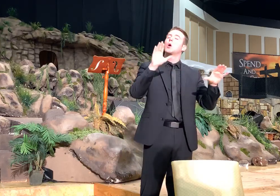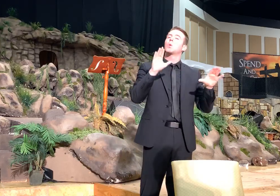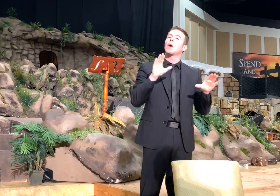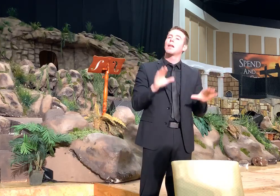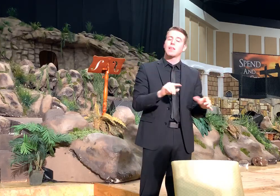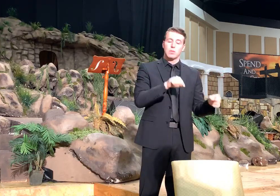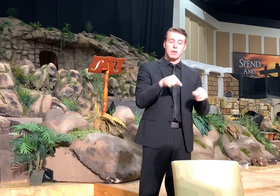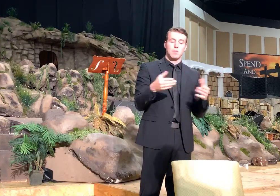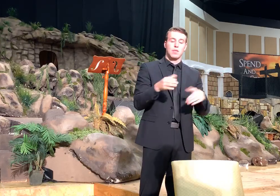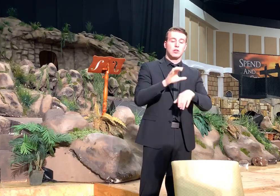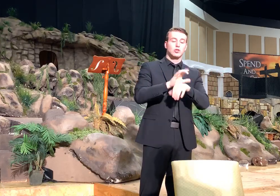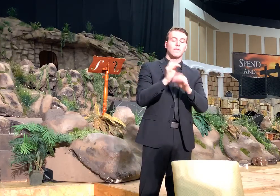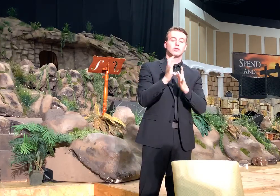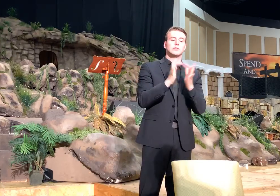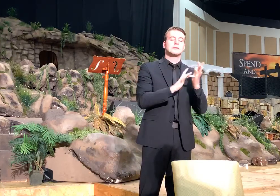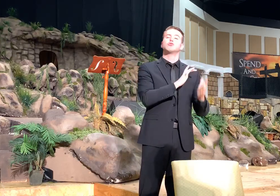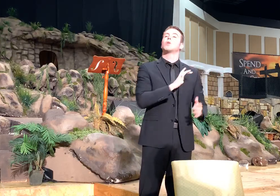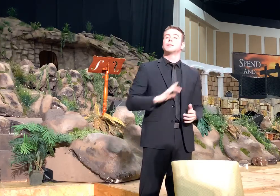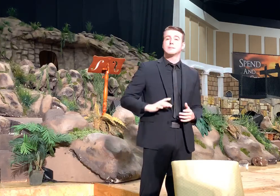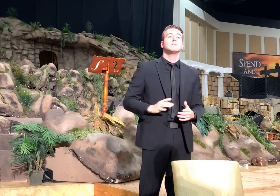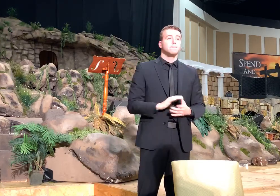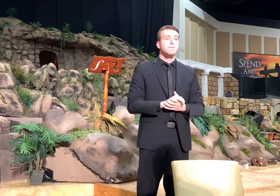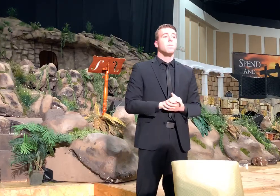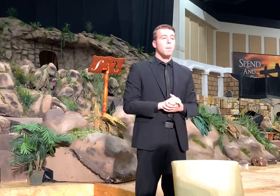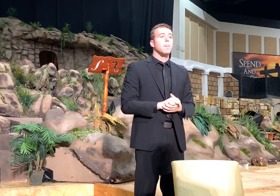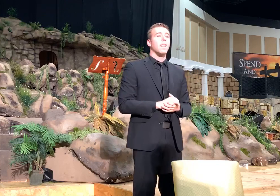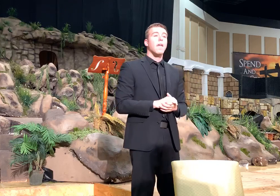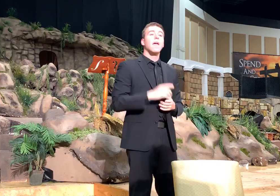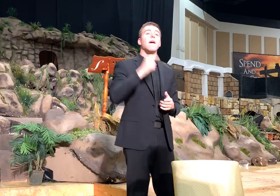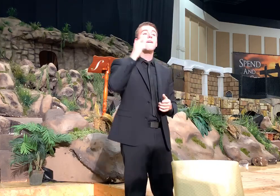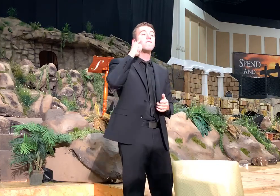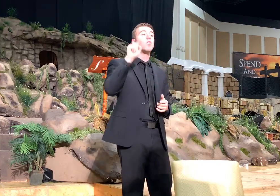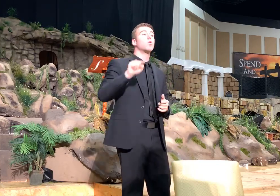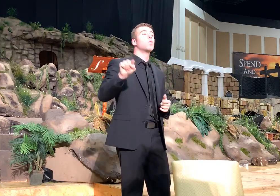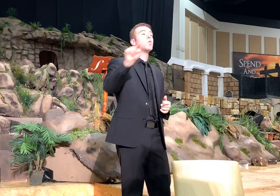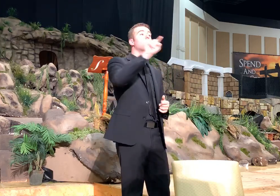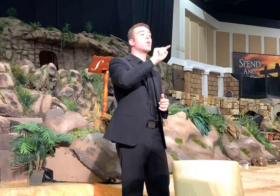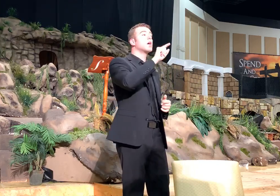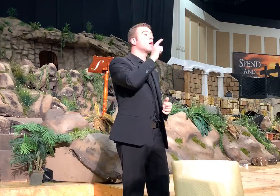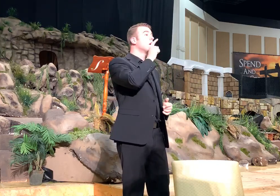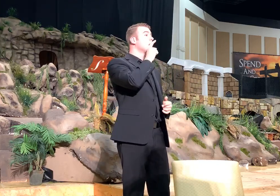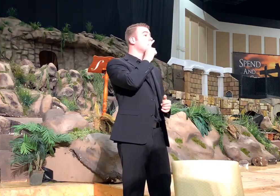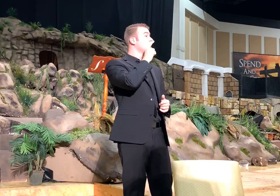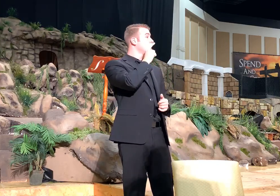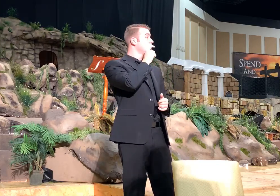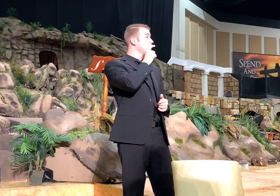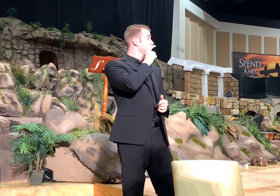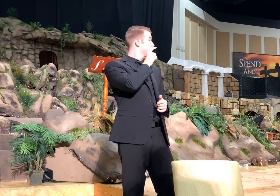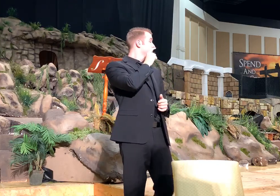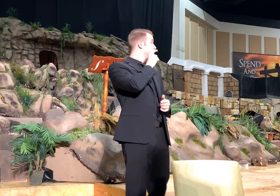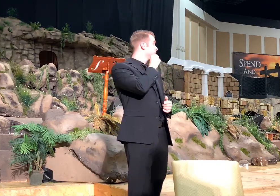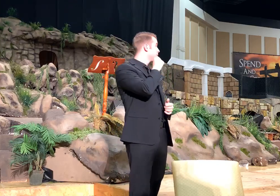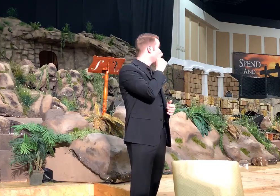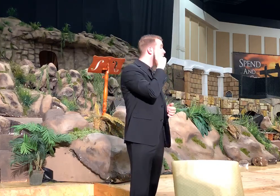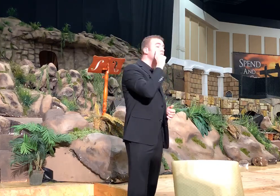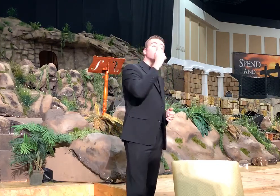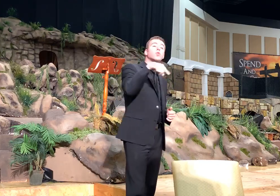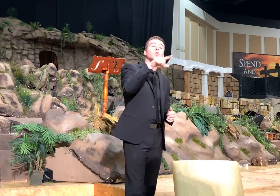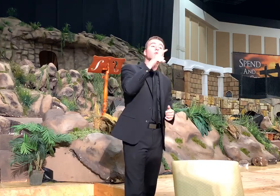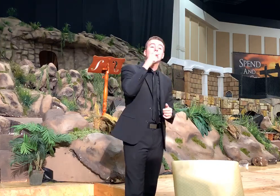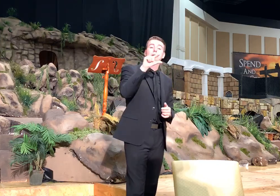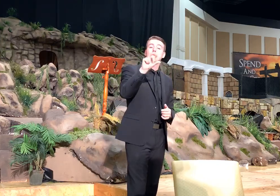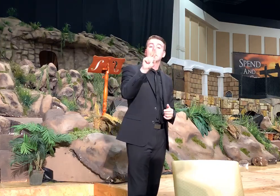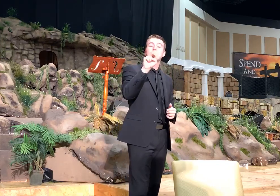to be in the church of Jesus Christ. Amen. And for you that are, for you that are